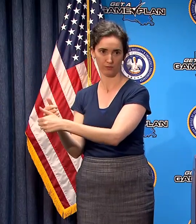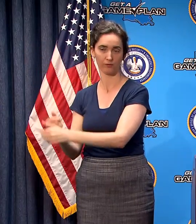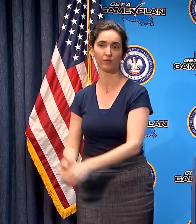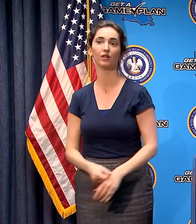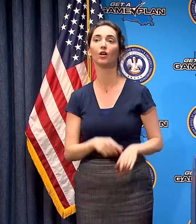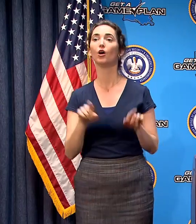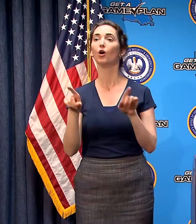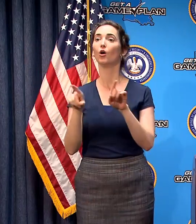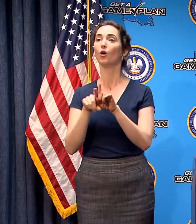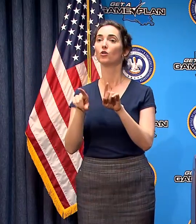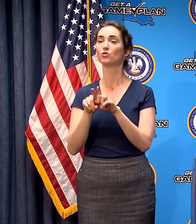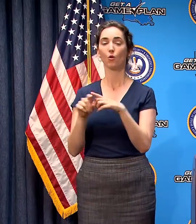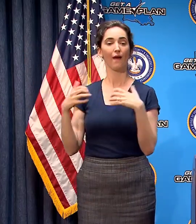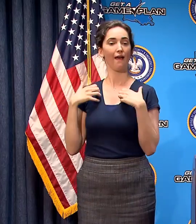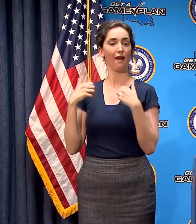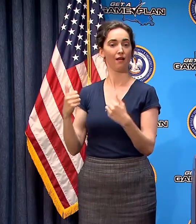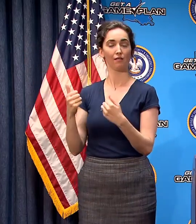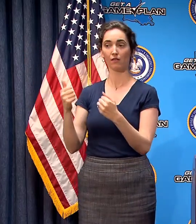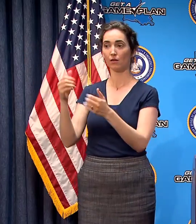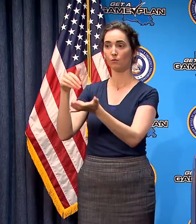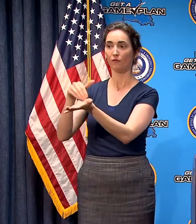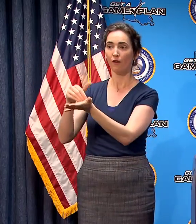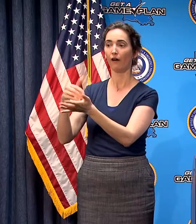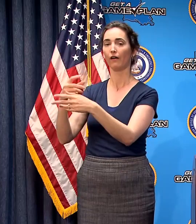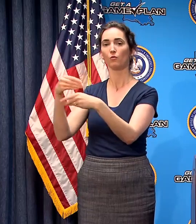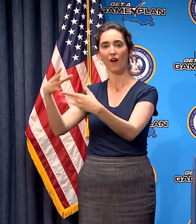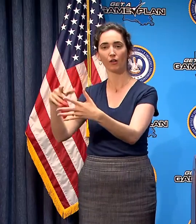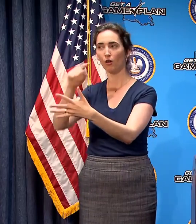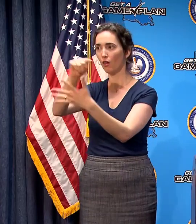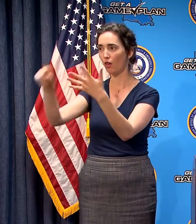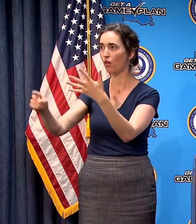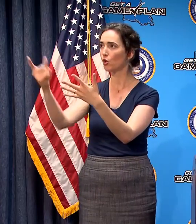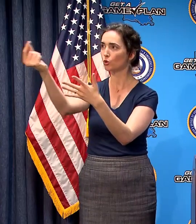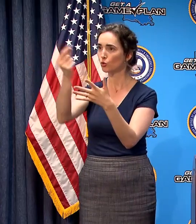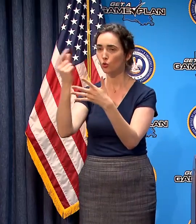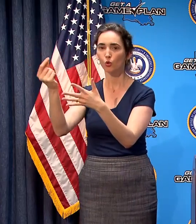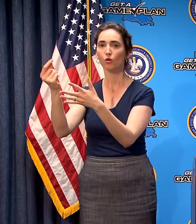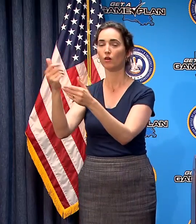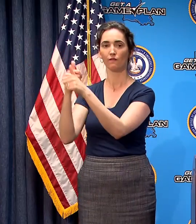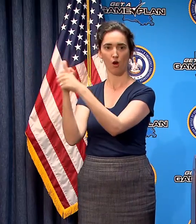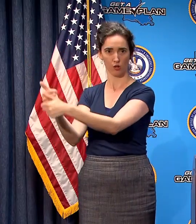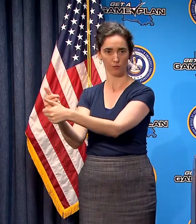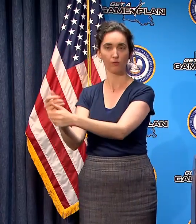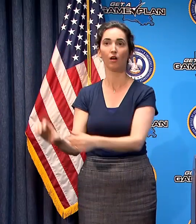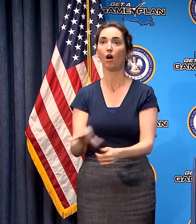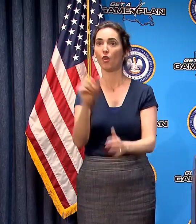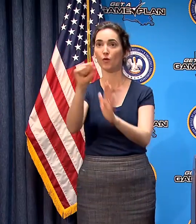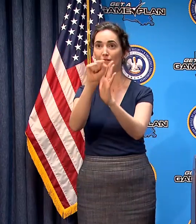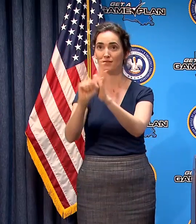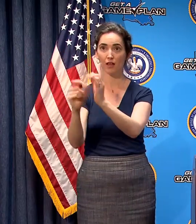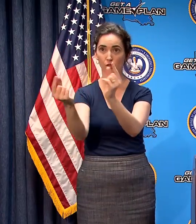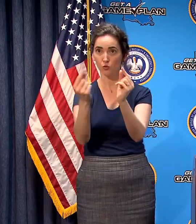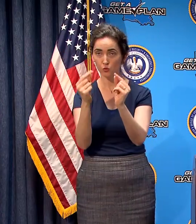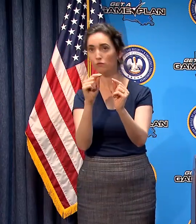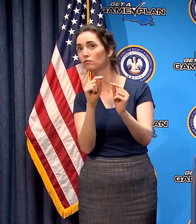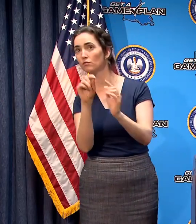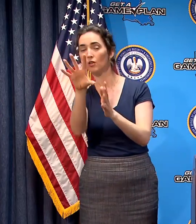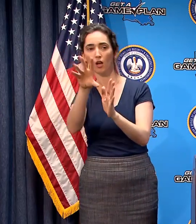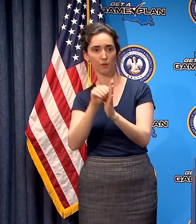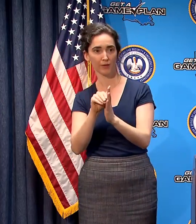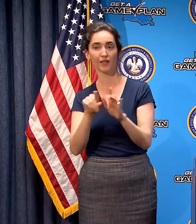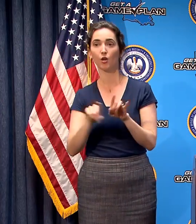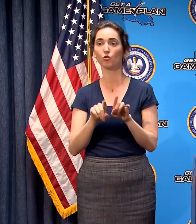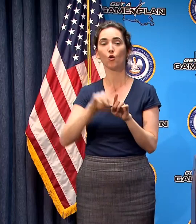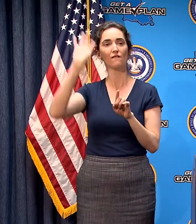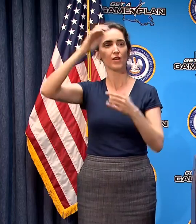upon health providers trends actions being taken in other states and both published guidance and advice from our